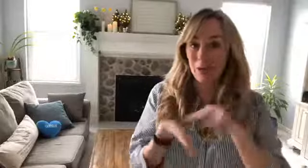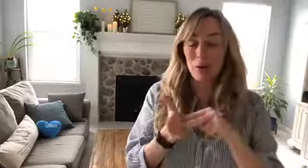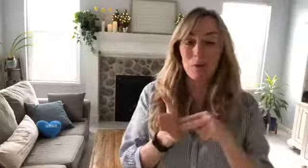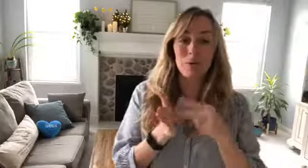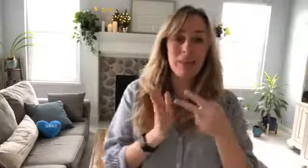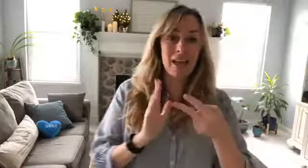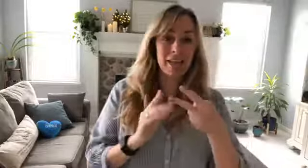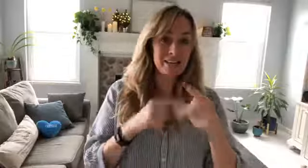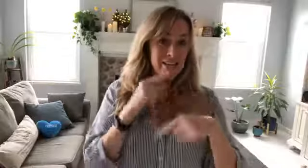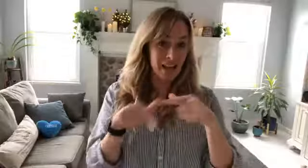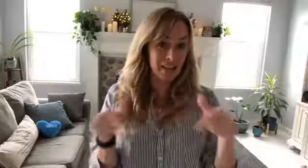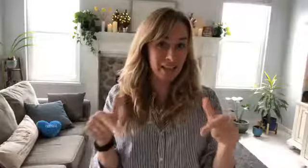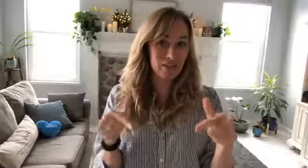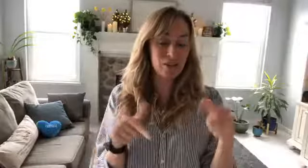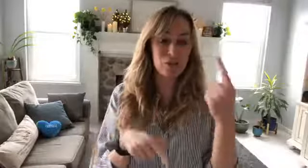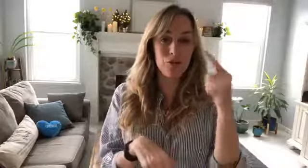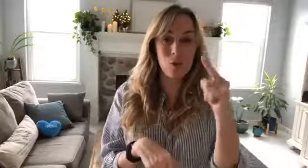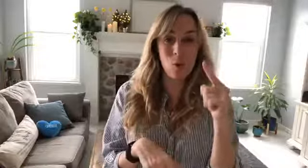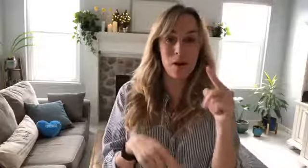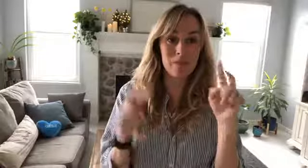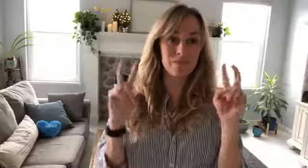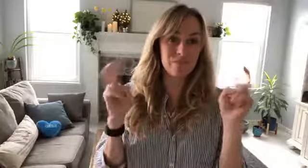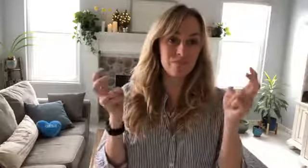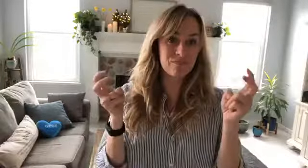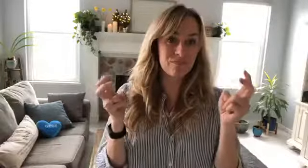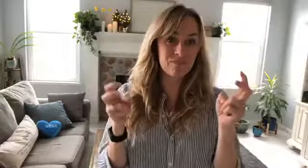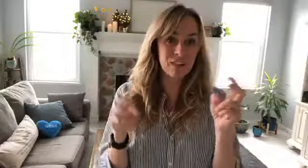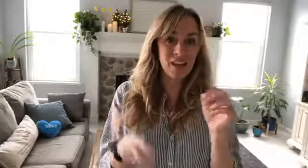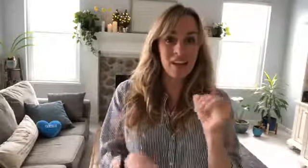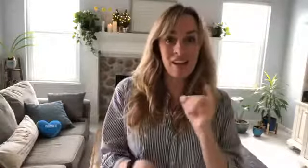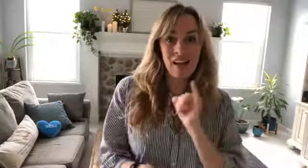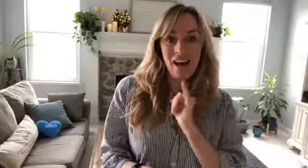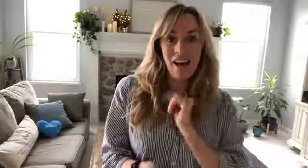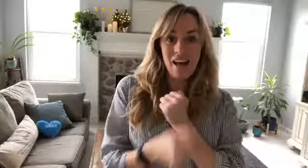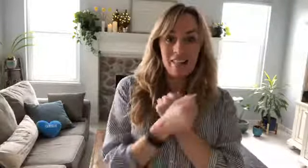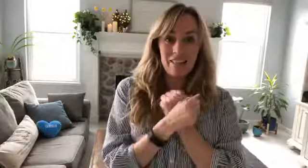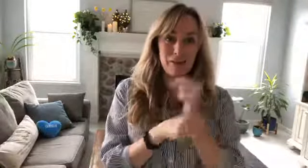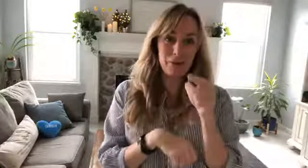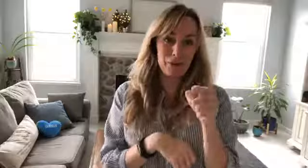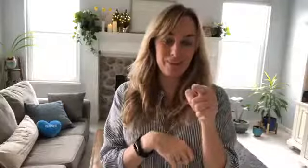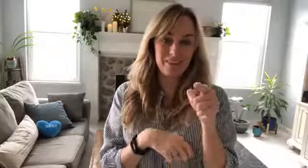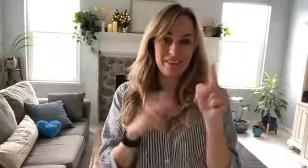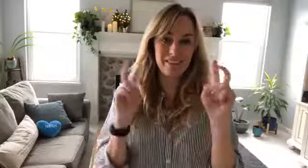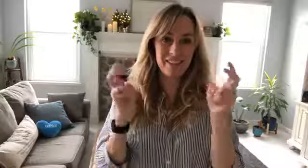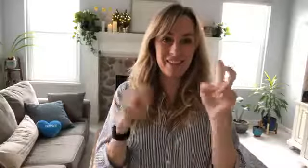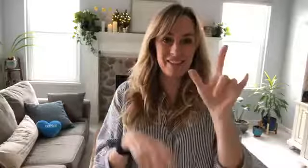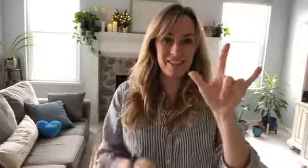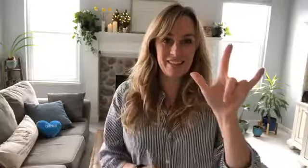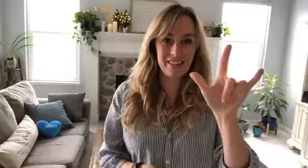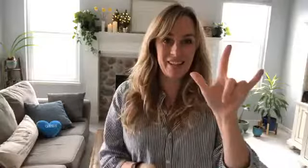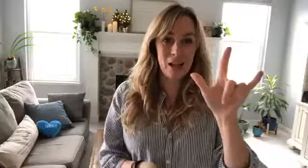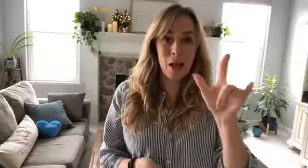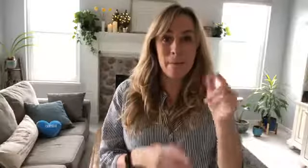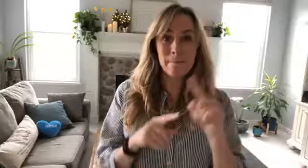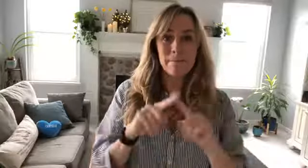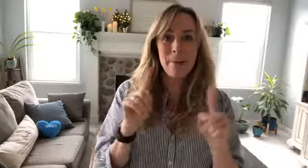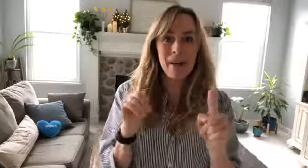know that it's sign language for I love you but